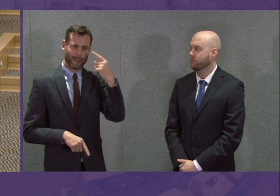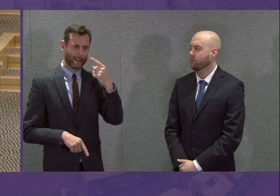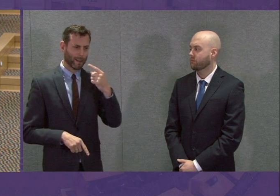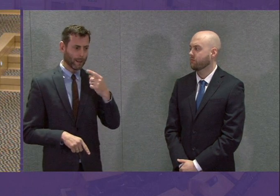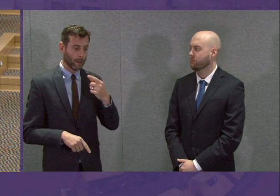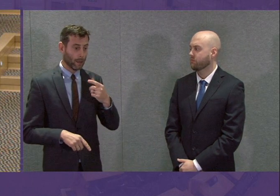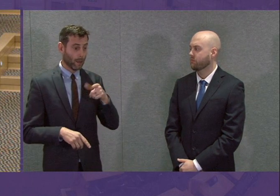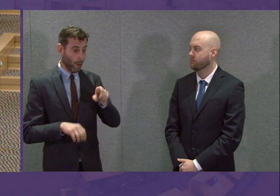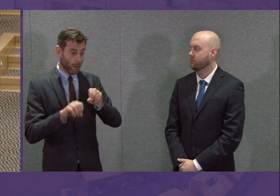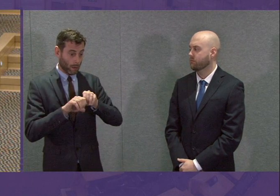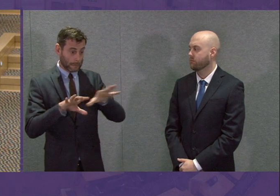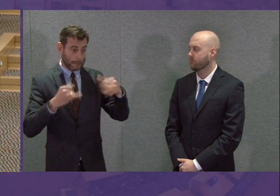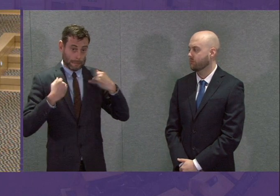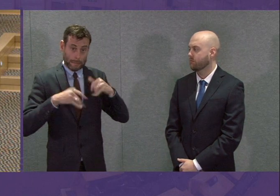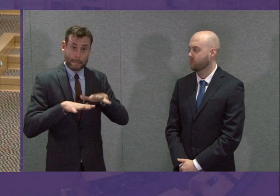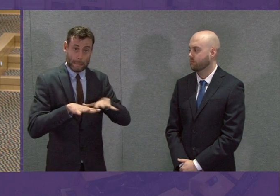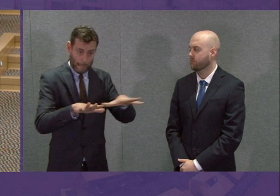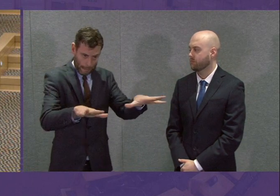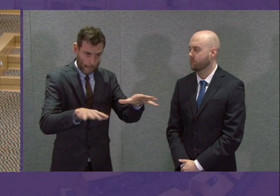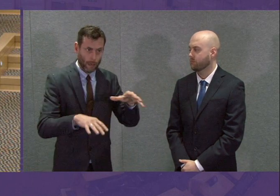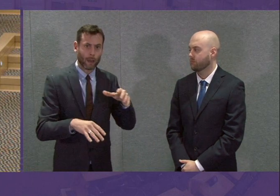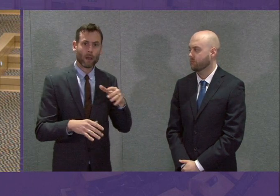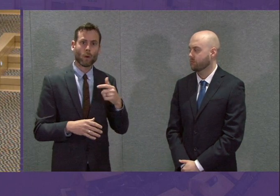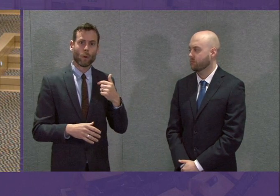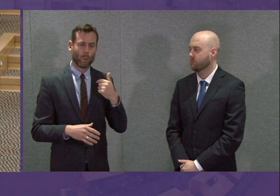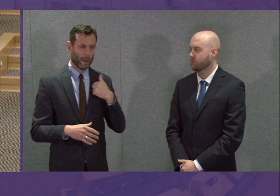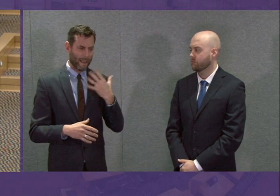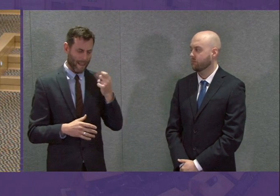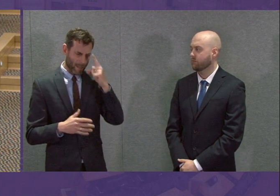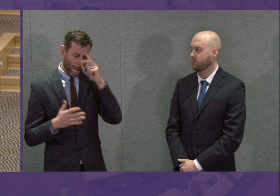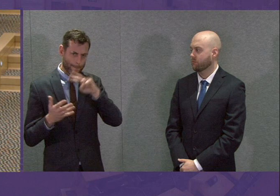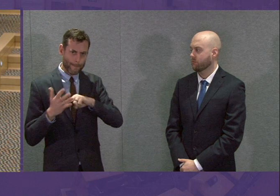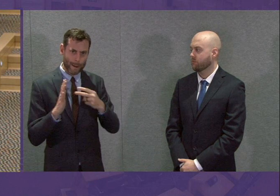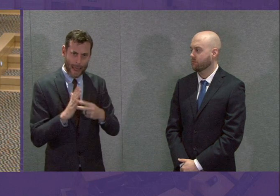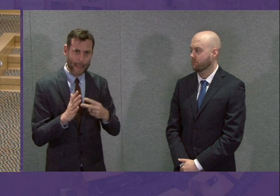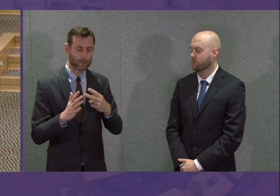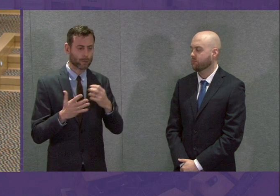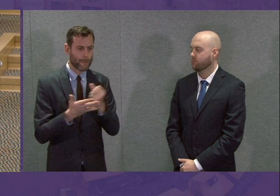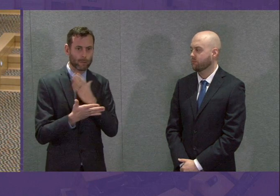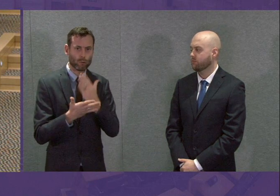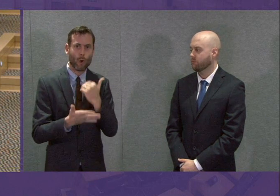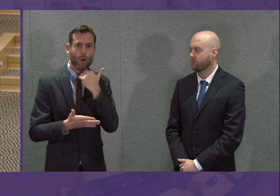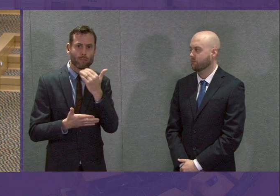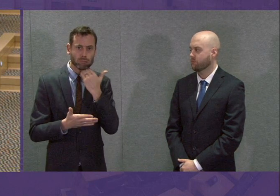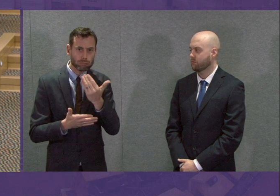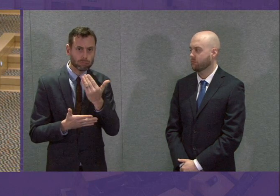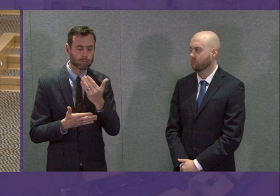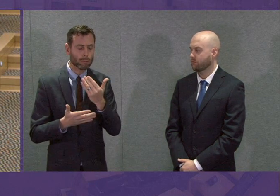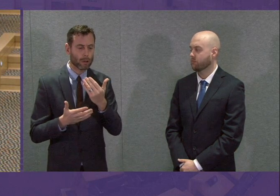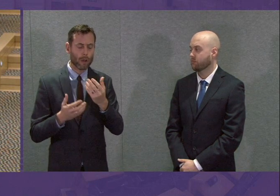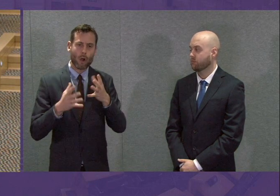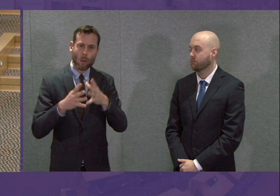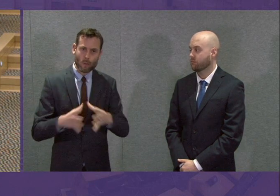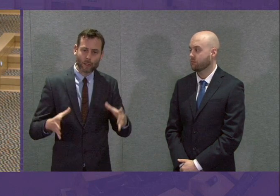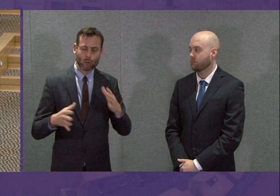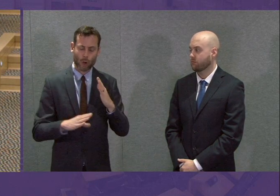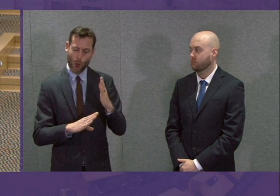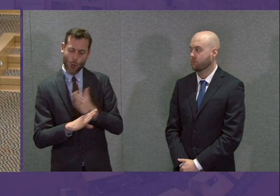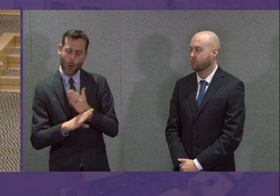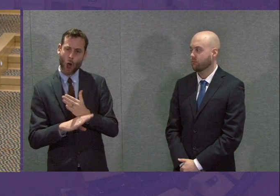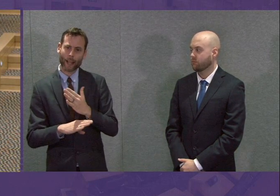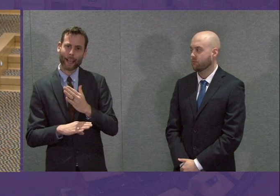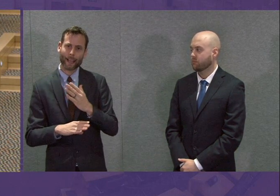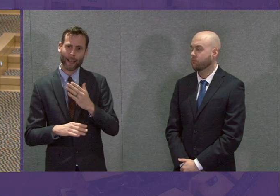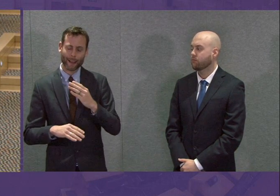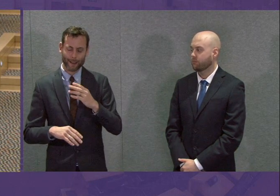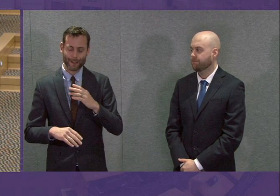of this virus, when we obviously have those ambitious plans to double the provision of early learning, early years child care and child